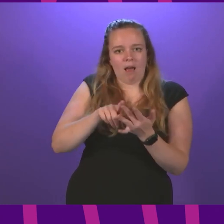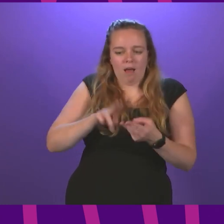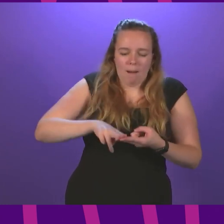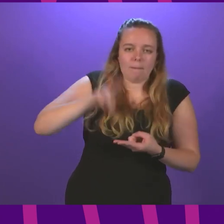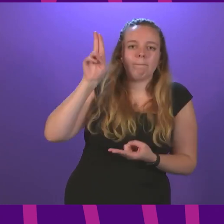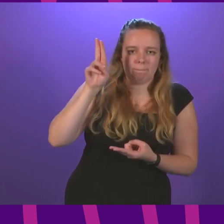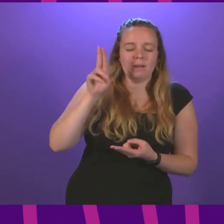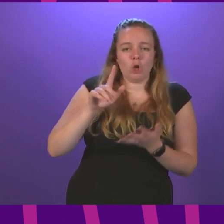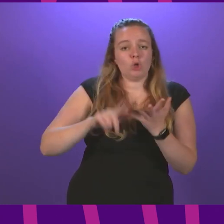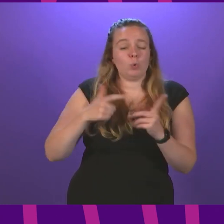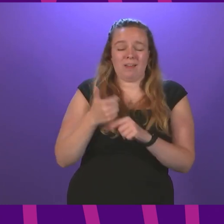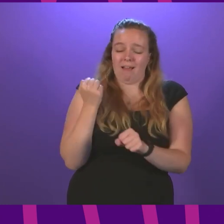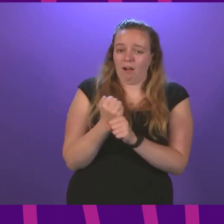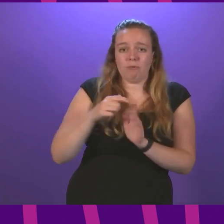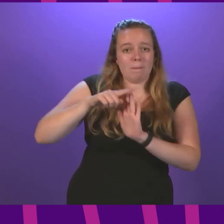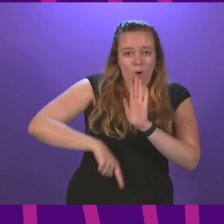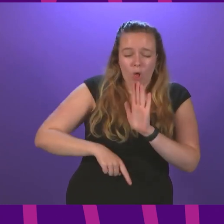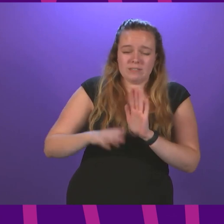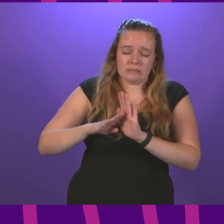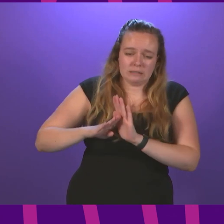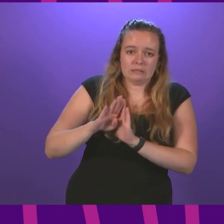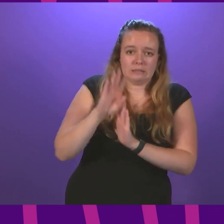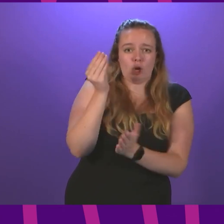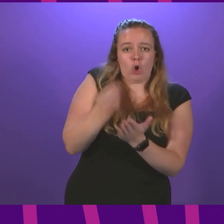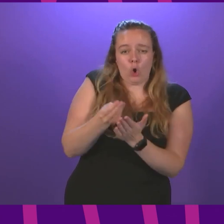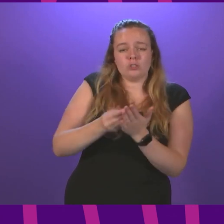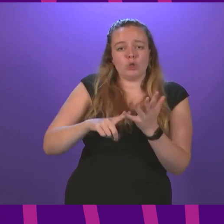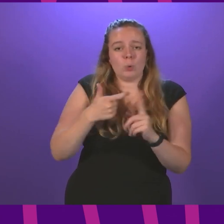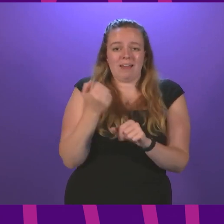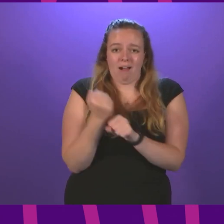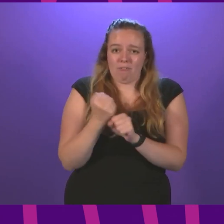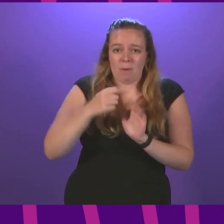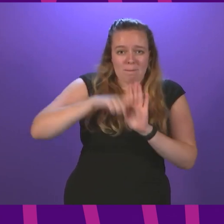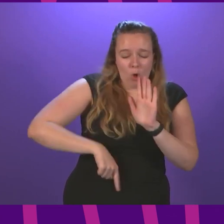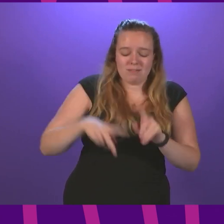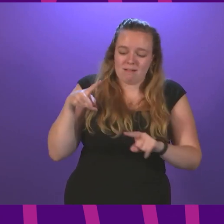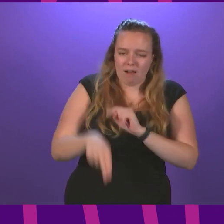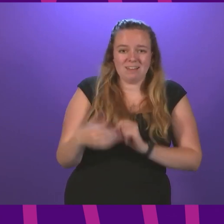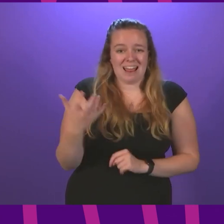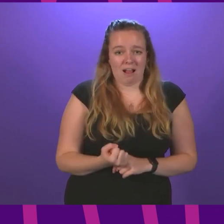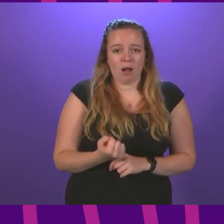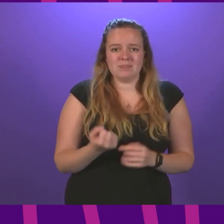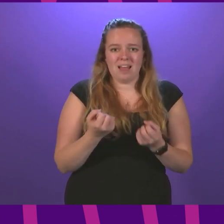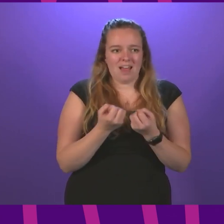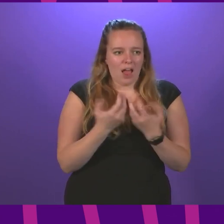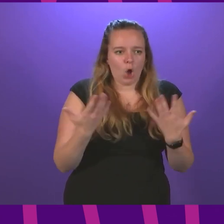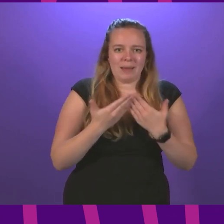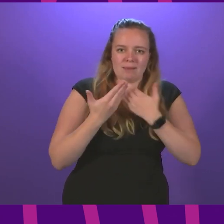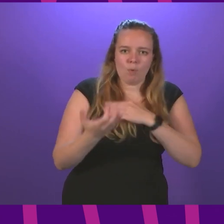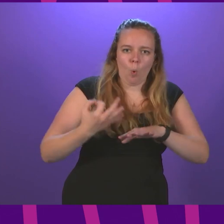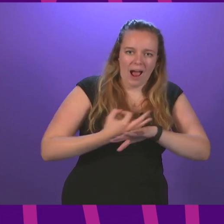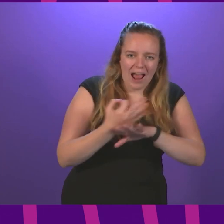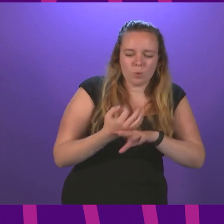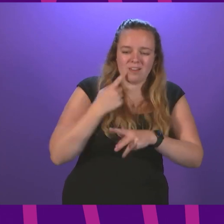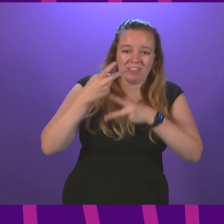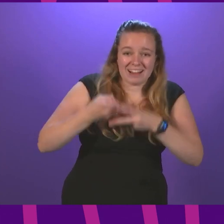rise. UK government policies, hiking costs. UK government policies, cutting incomes. How many more hours will